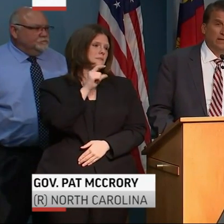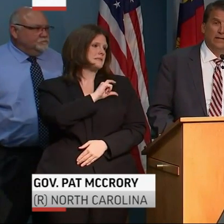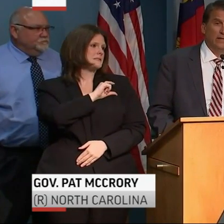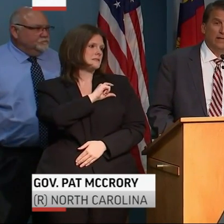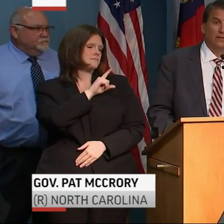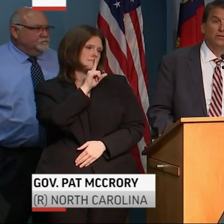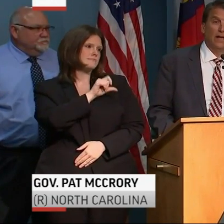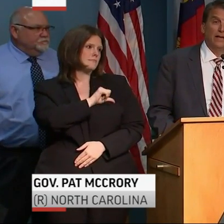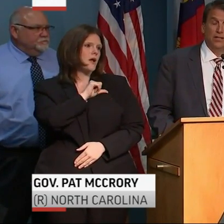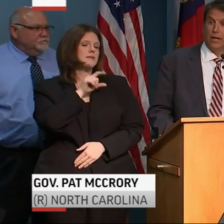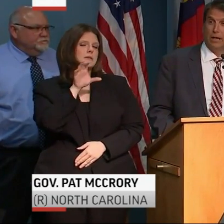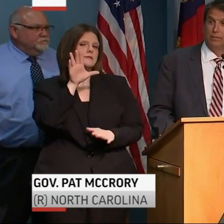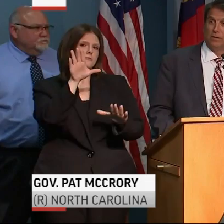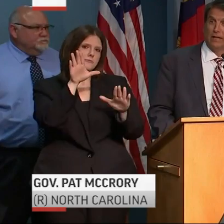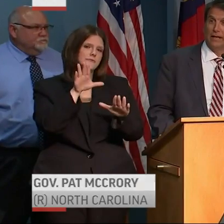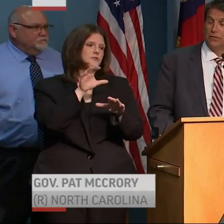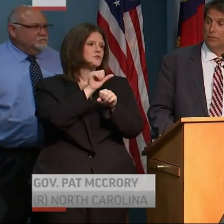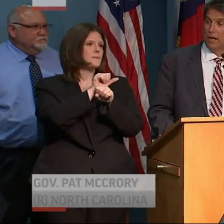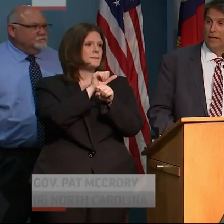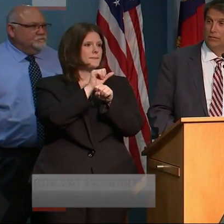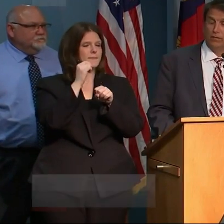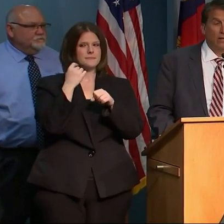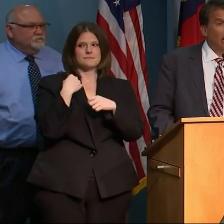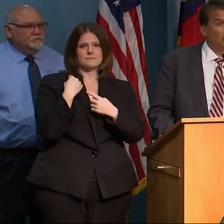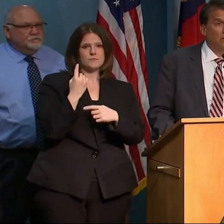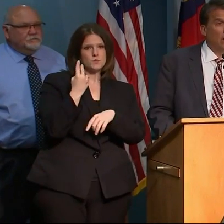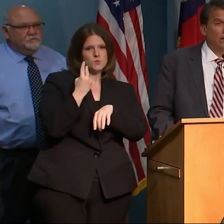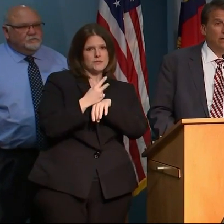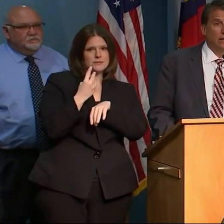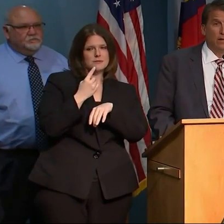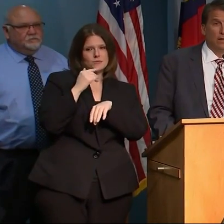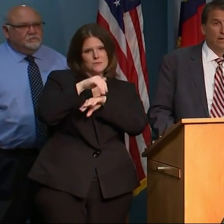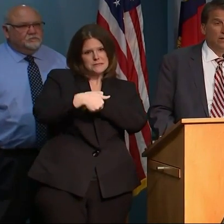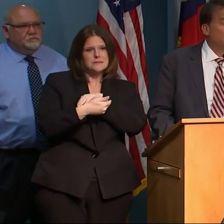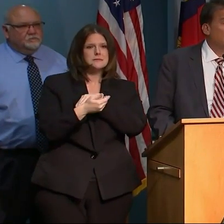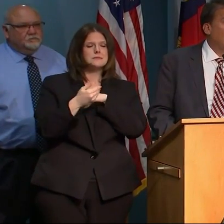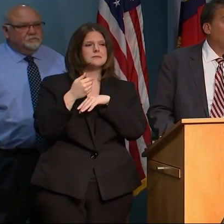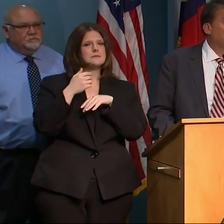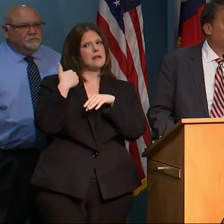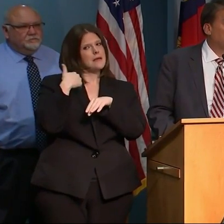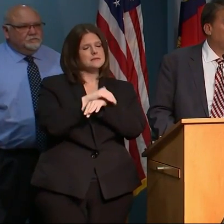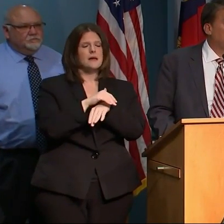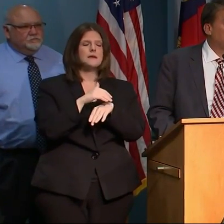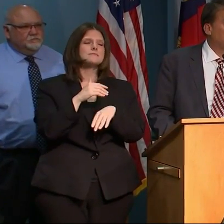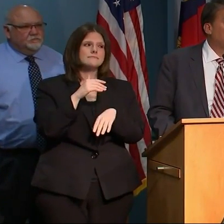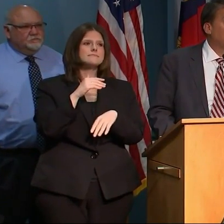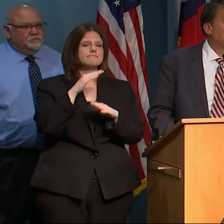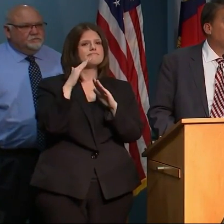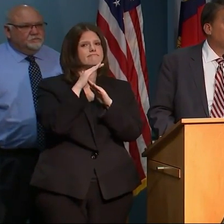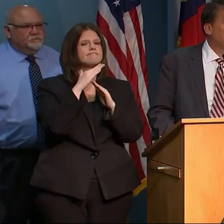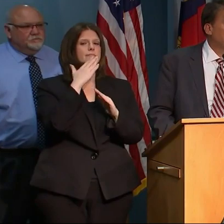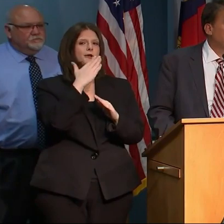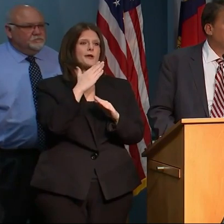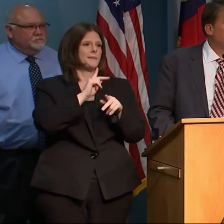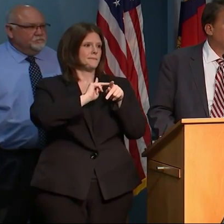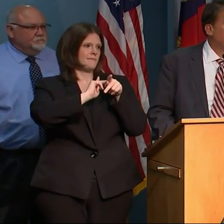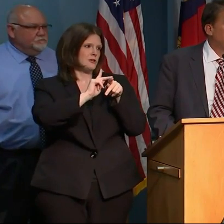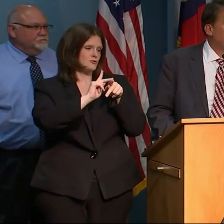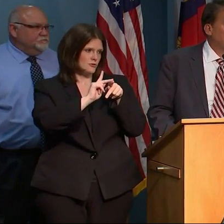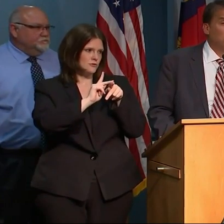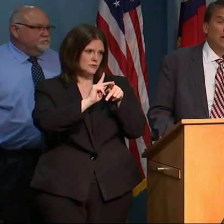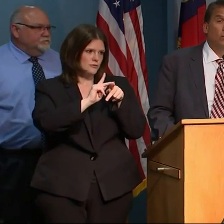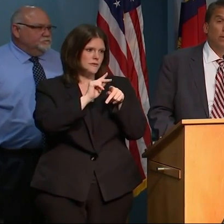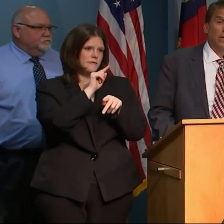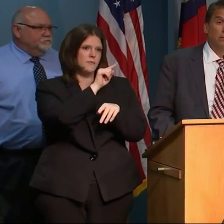I think they did an outstanding job during the last two nights, and last night you couldn't ask for better professionalism from